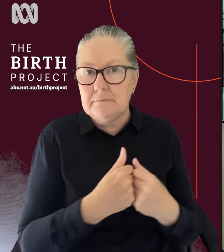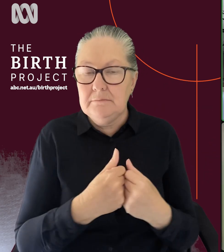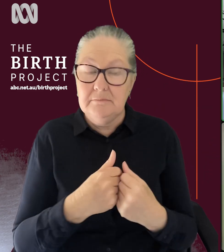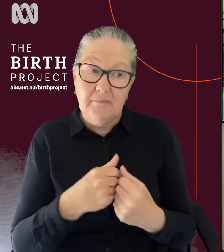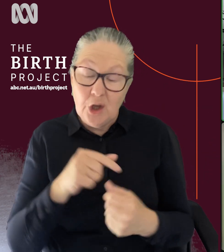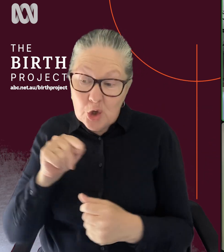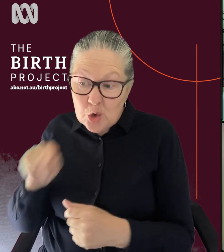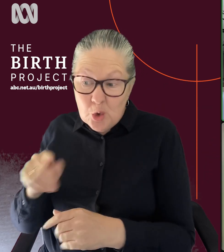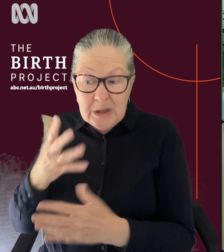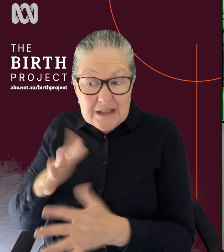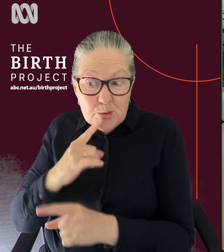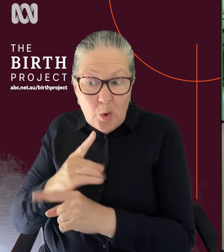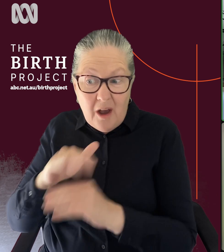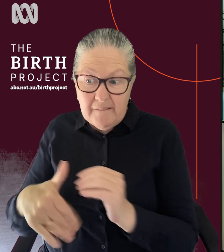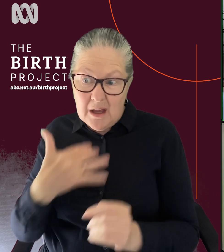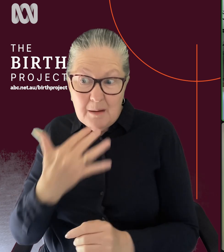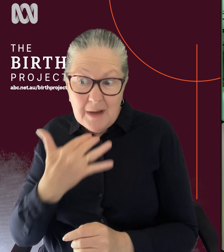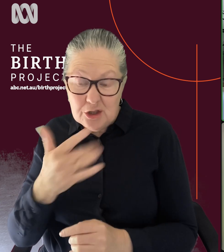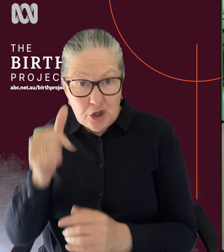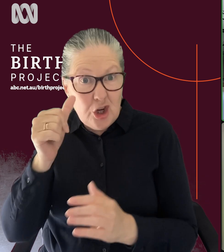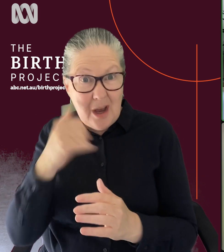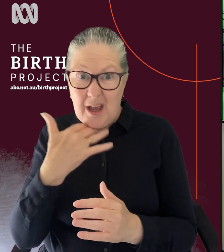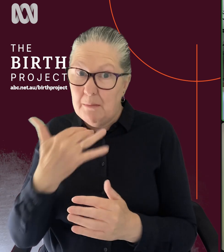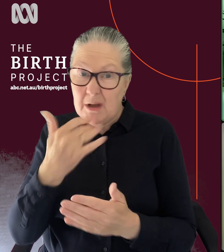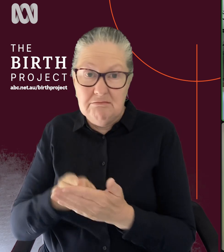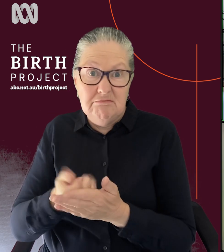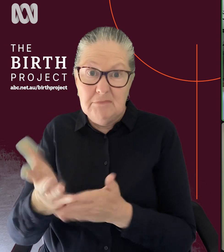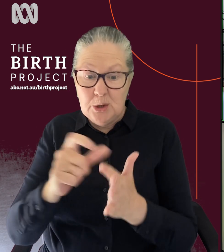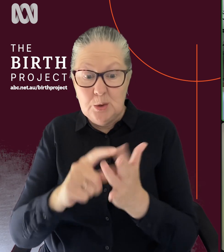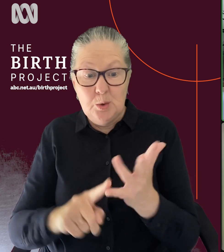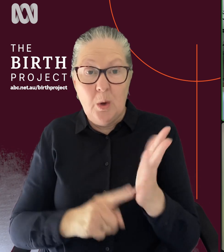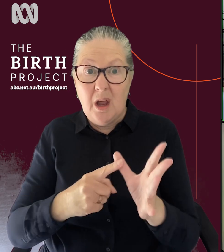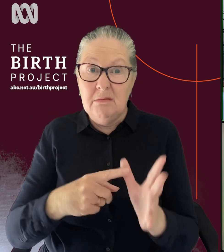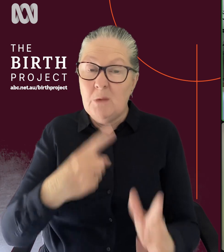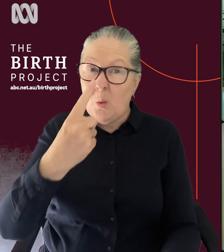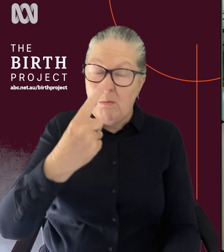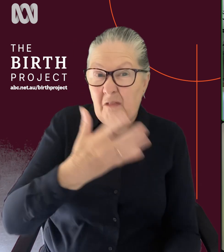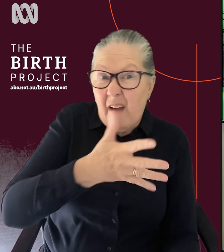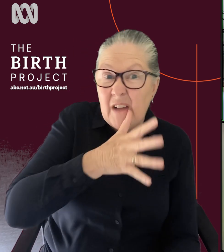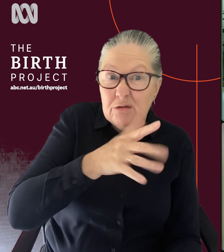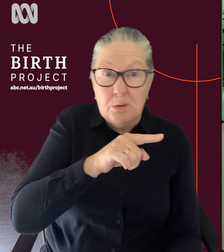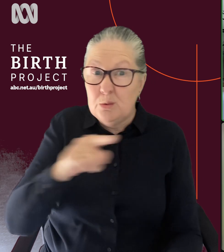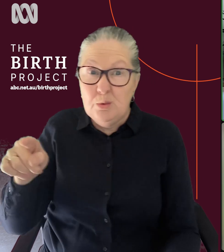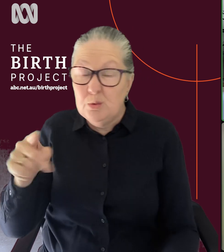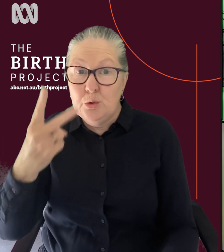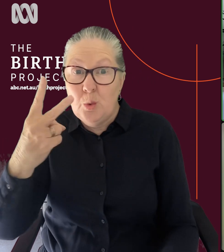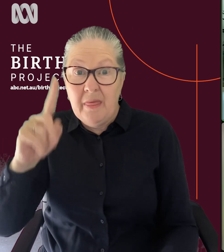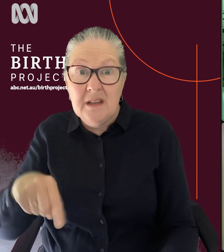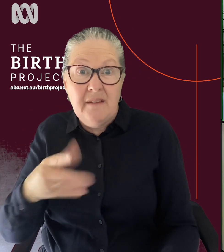money there. mean, the cost for a doula is about $500 to something like $2,500. And we do need to specify,